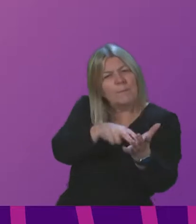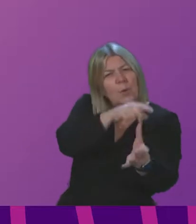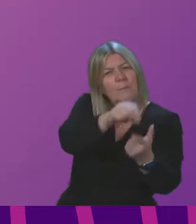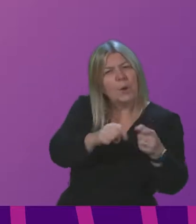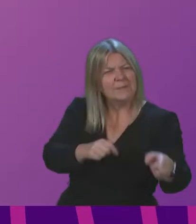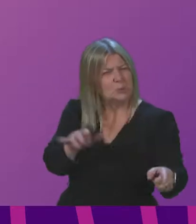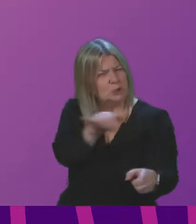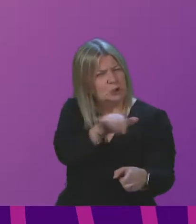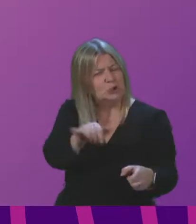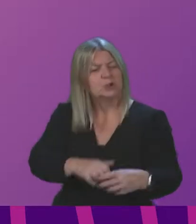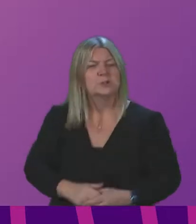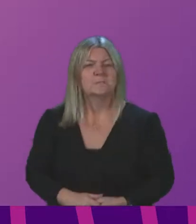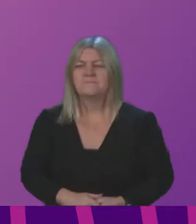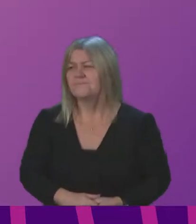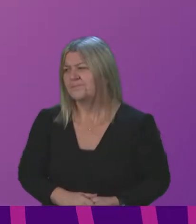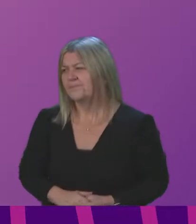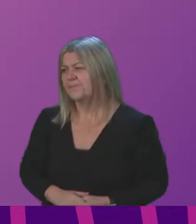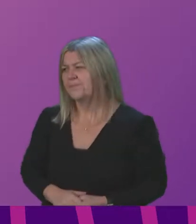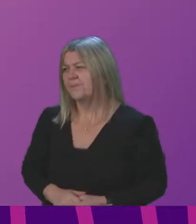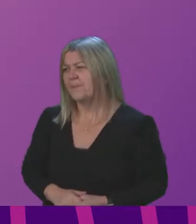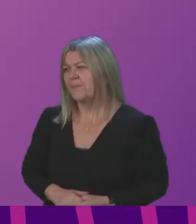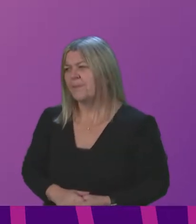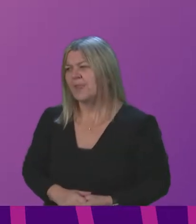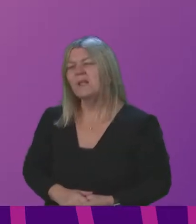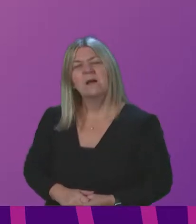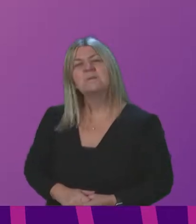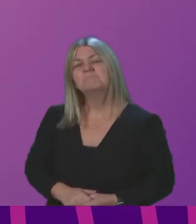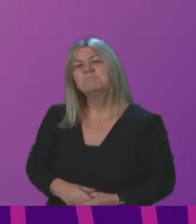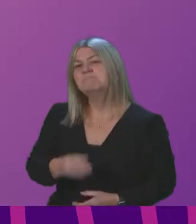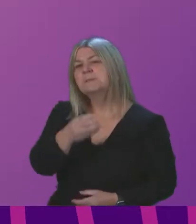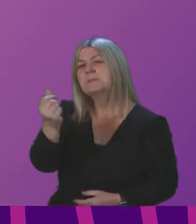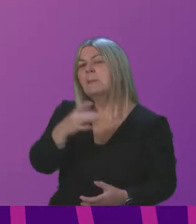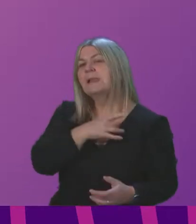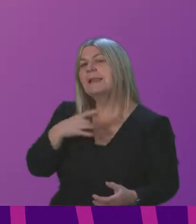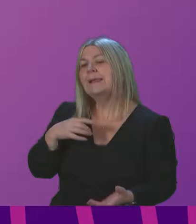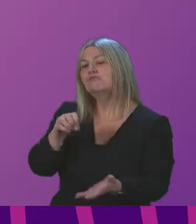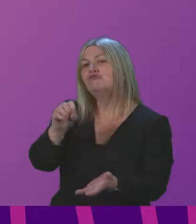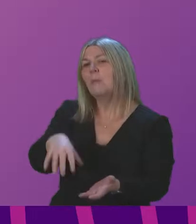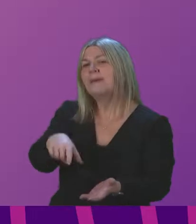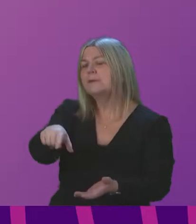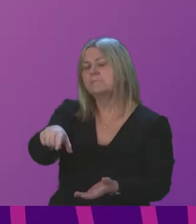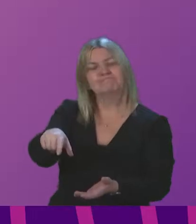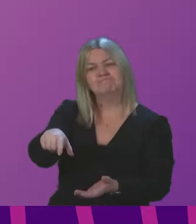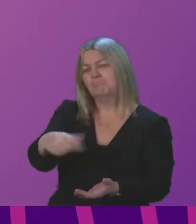my local area, is that some of the drop-in clinics haven't had enough people, that letters, certainly in the Helensbury end of my constituency,